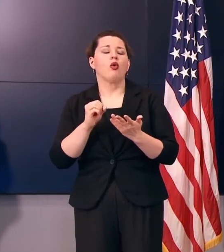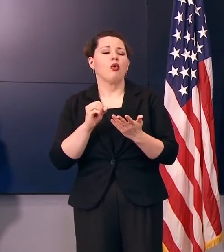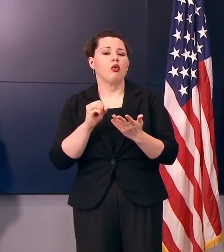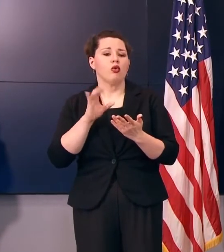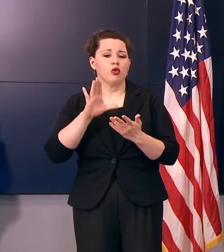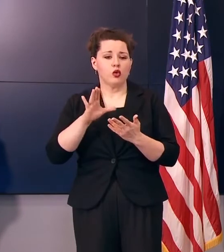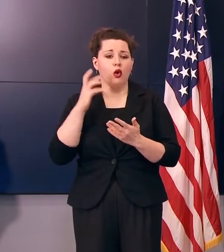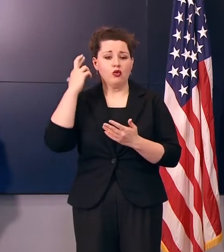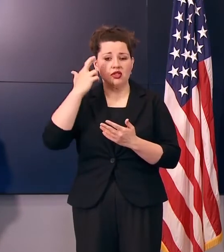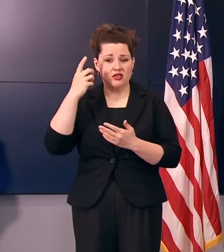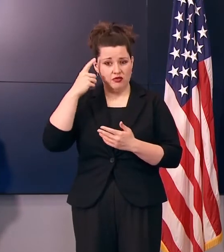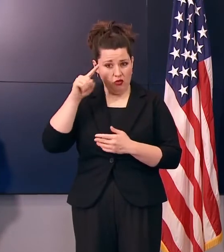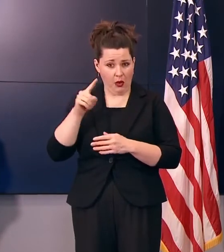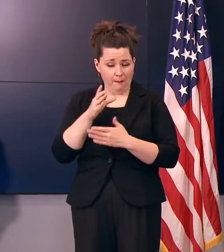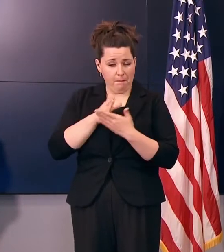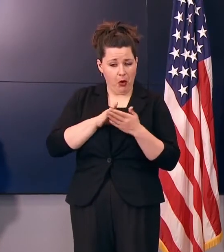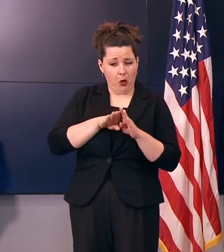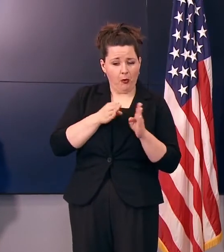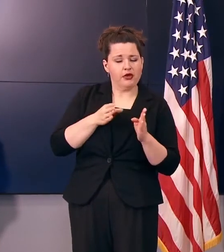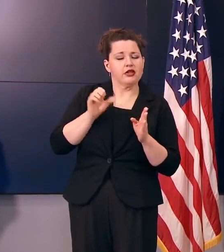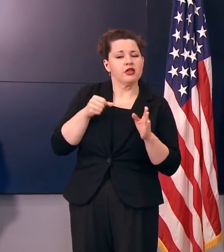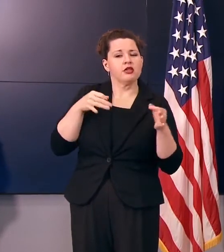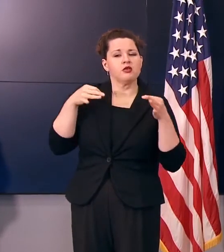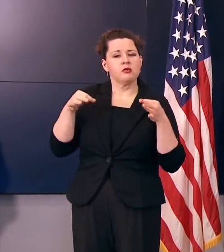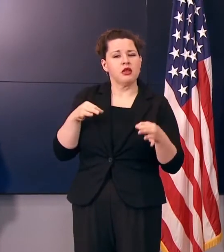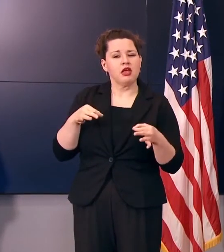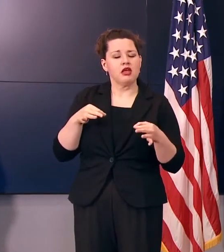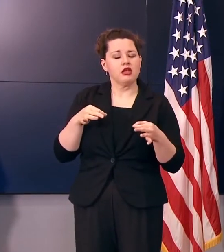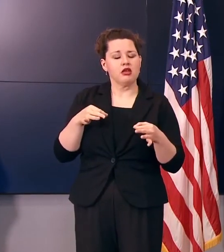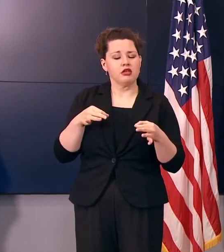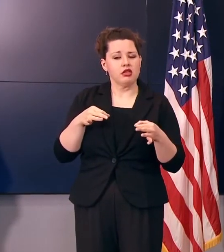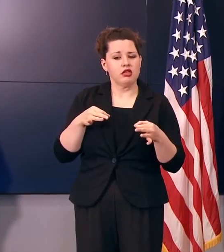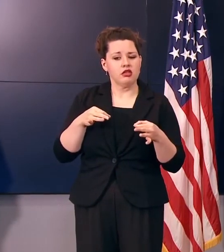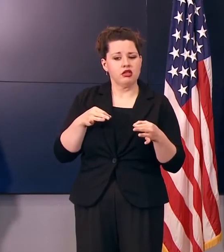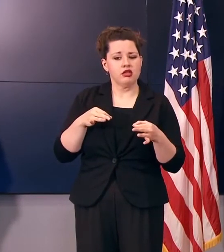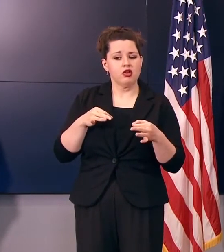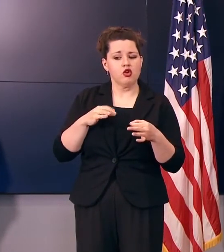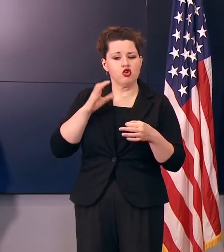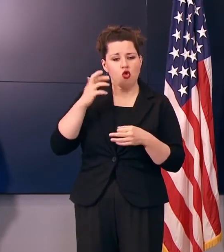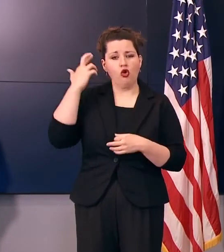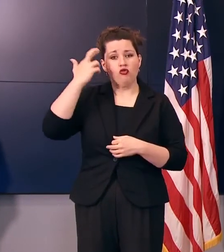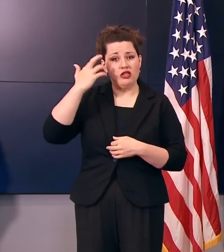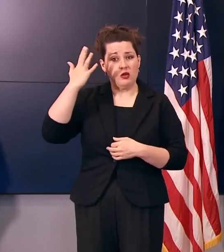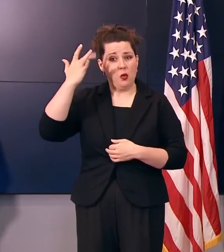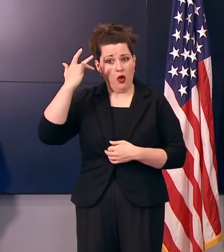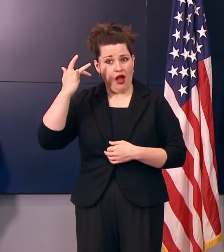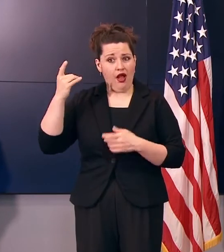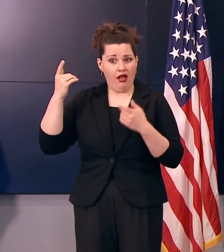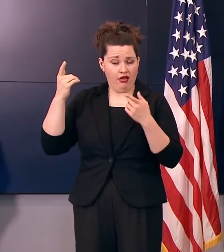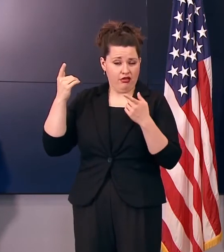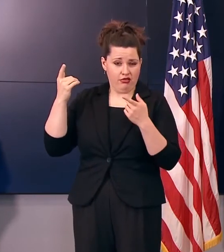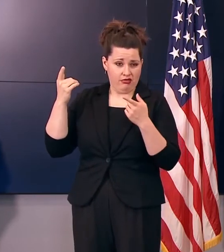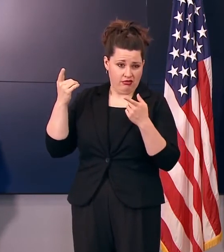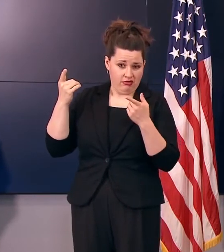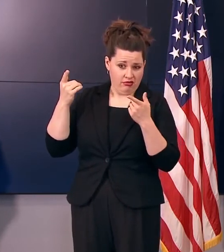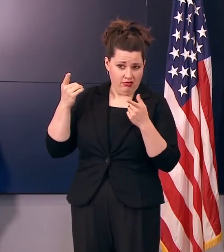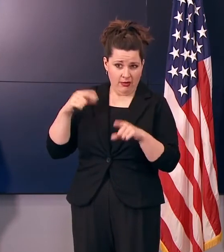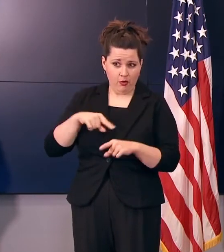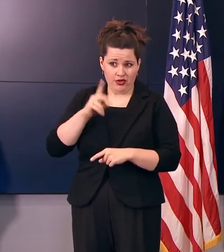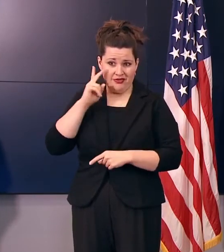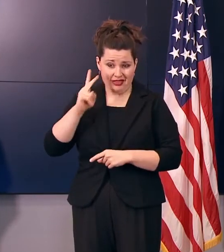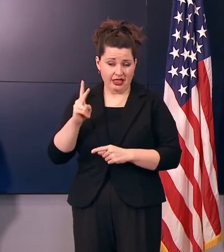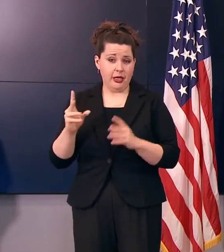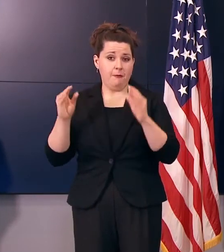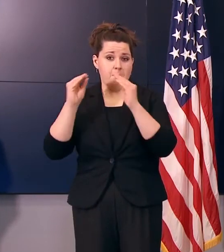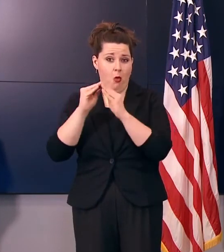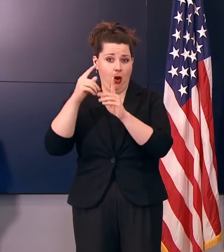partial reopening, can you explain how your reasonings do that when that's the case, considering we've seen a surge in